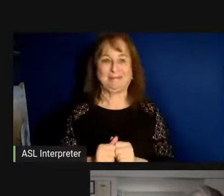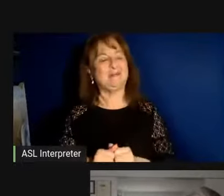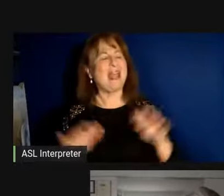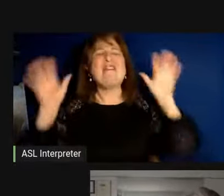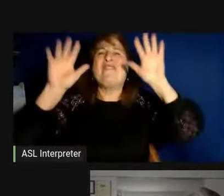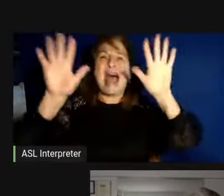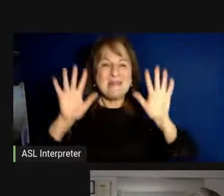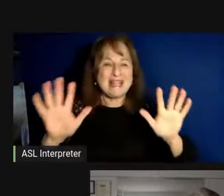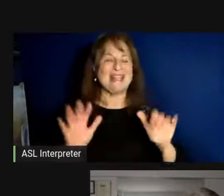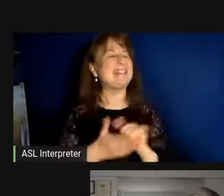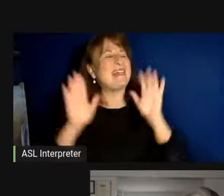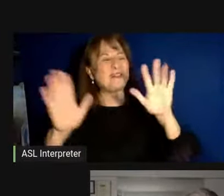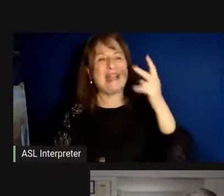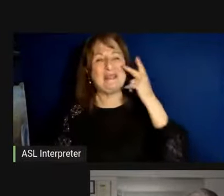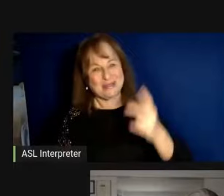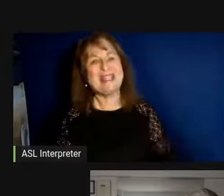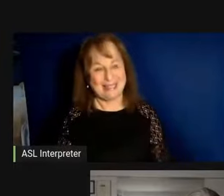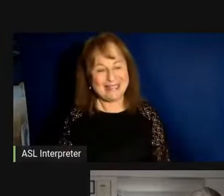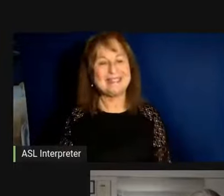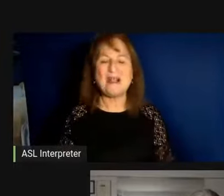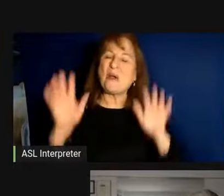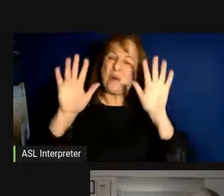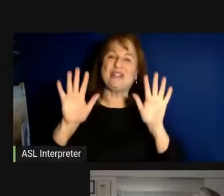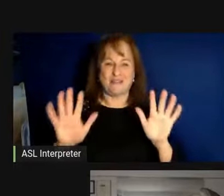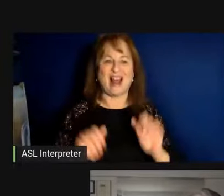Fabulous! That's great to see. Wonderful.